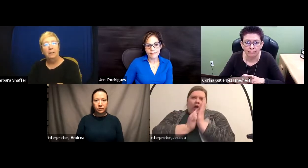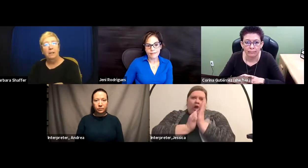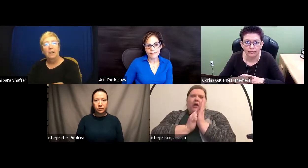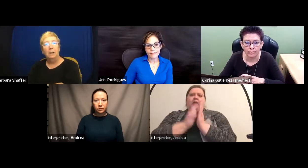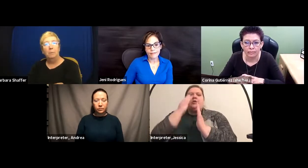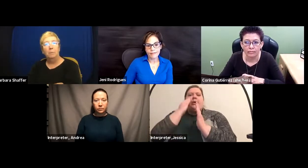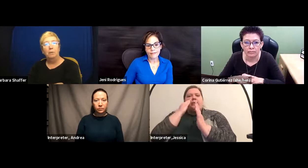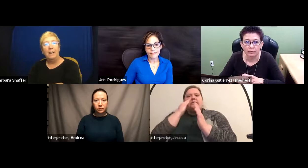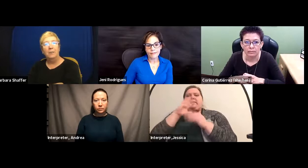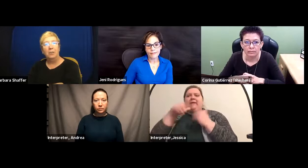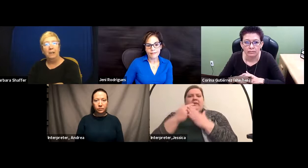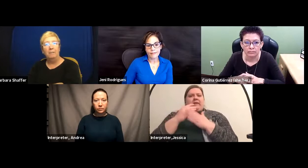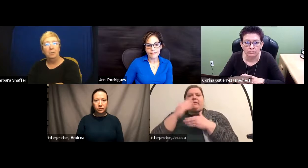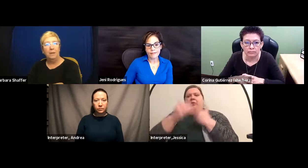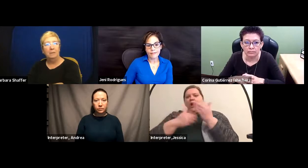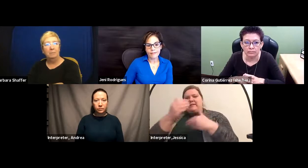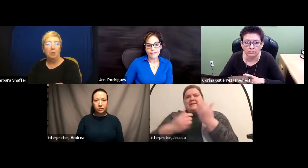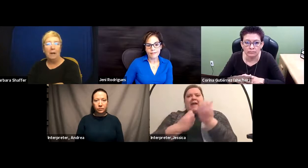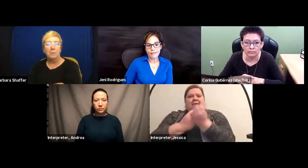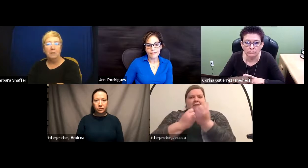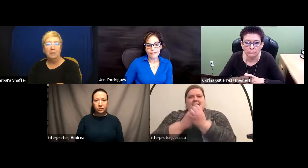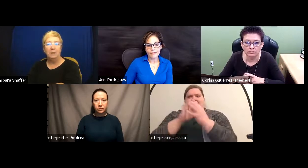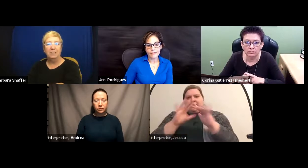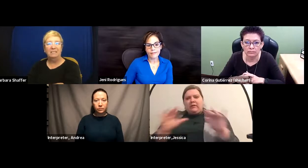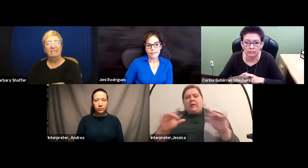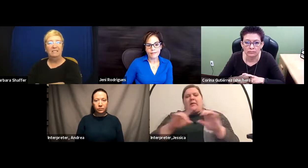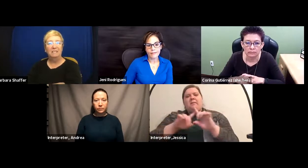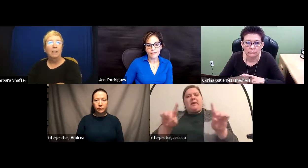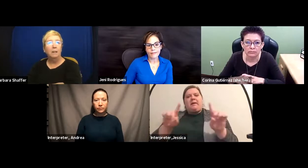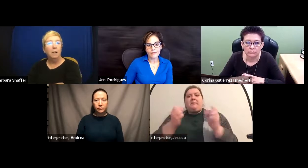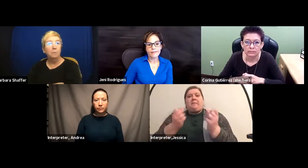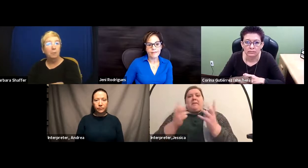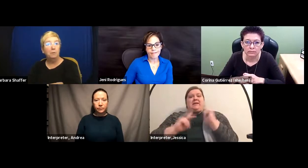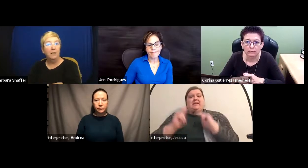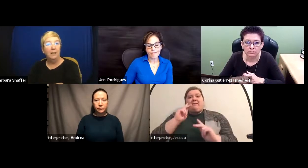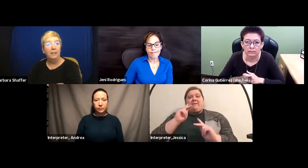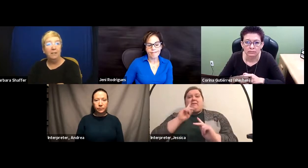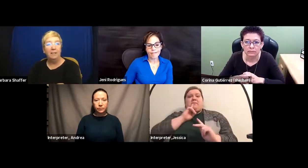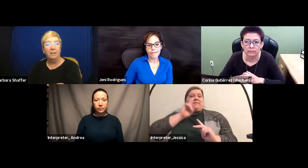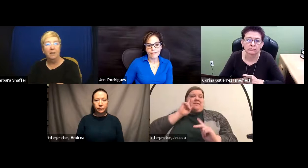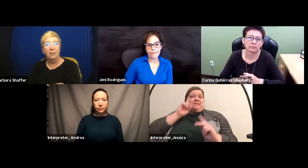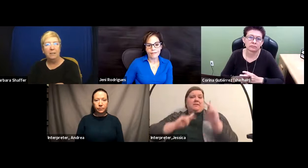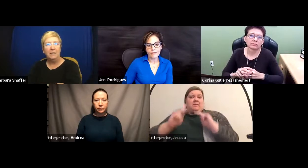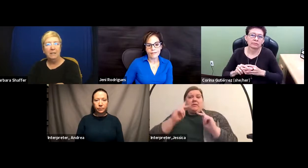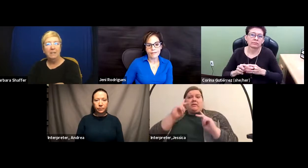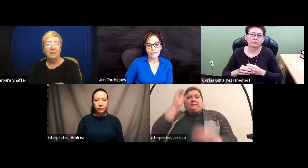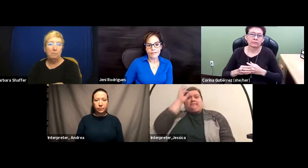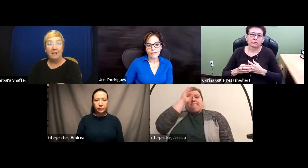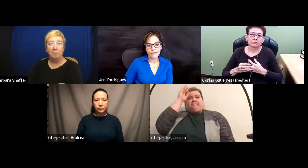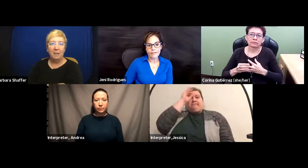providers are left with perhaps a little bit of an uncomfortable feeling that they think they're going to be spending money